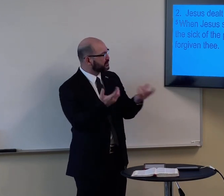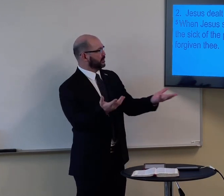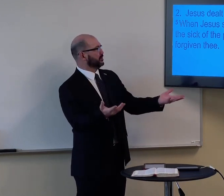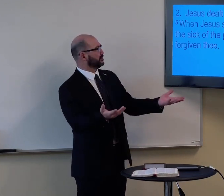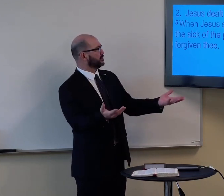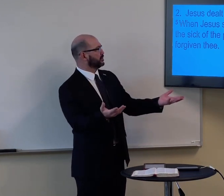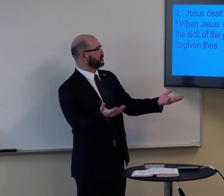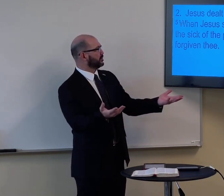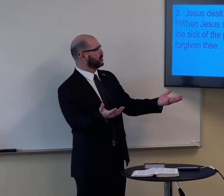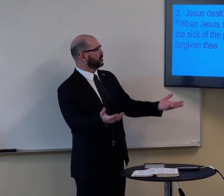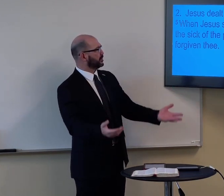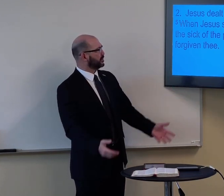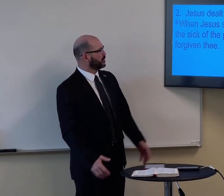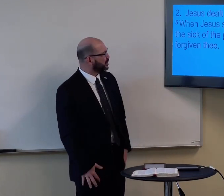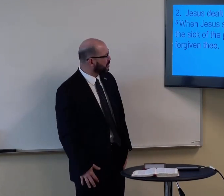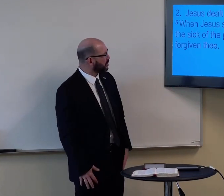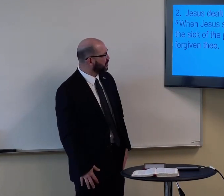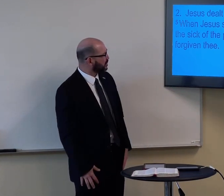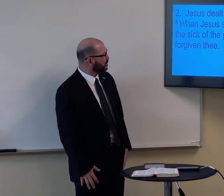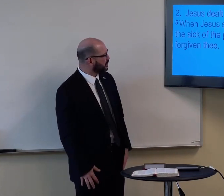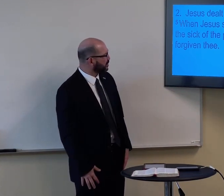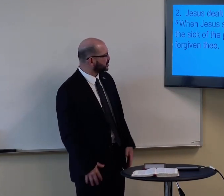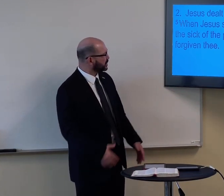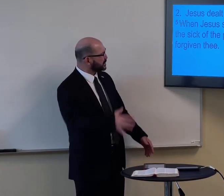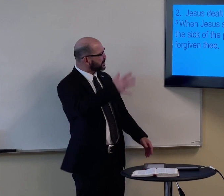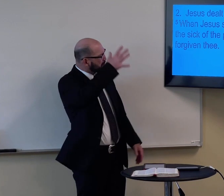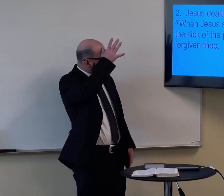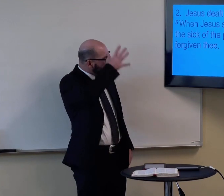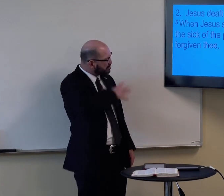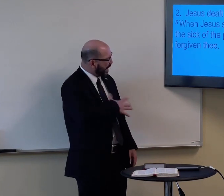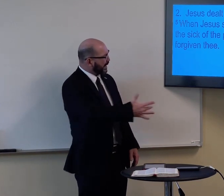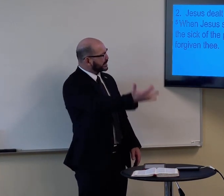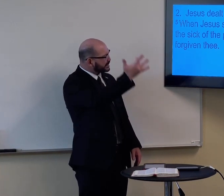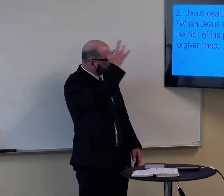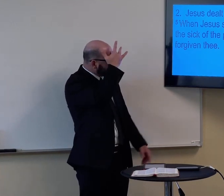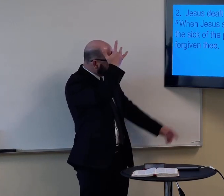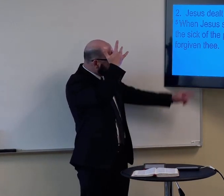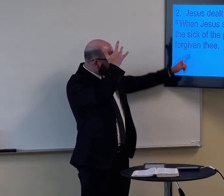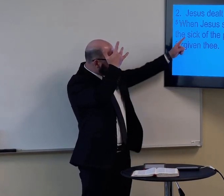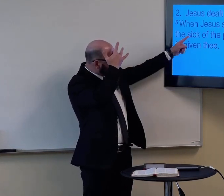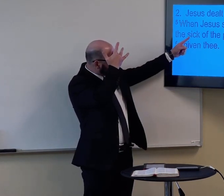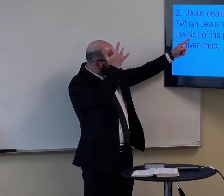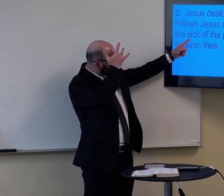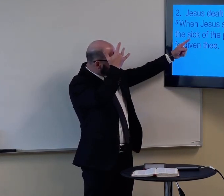sin. He forgave his sins. The man was sick.